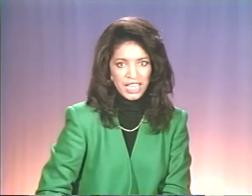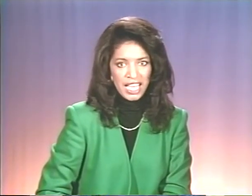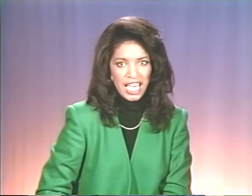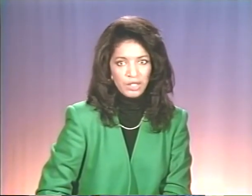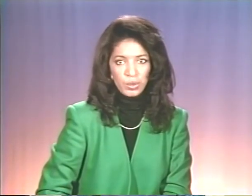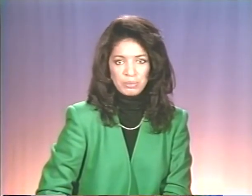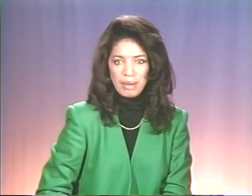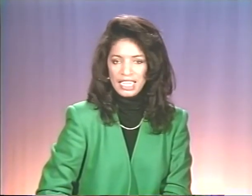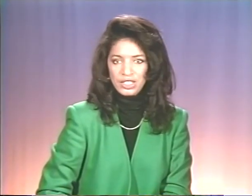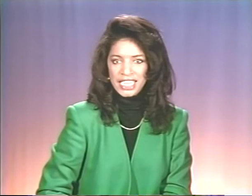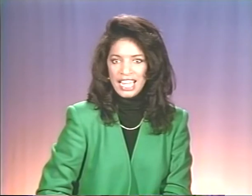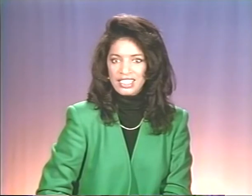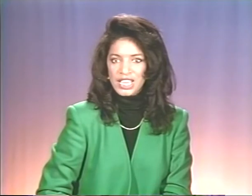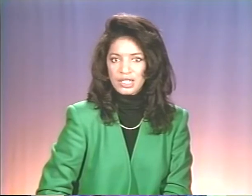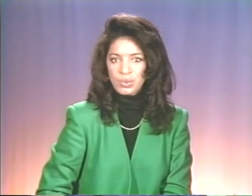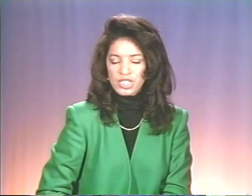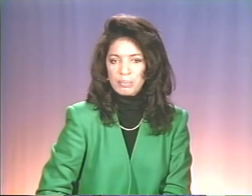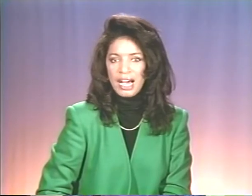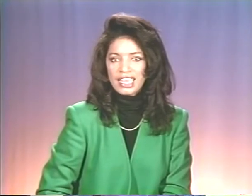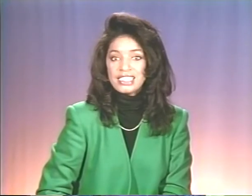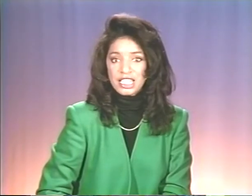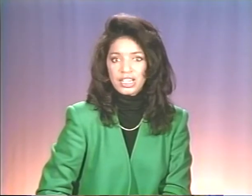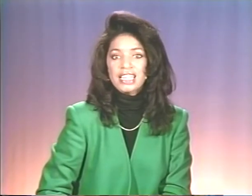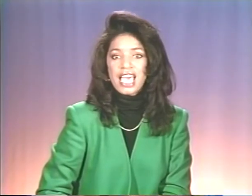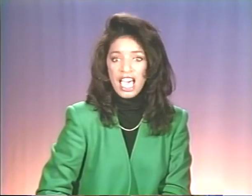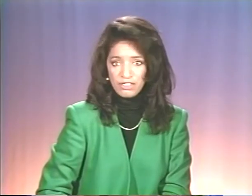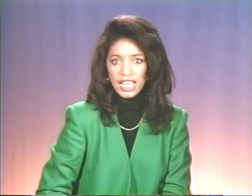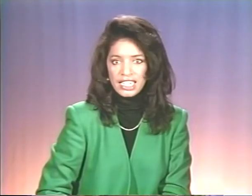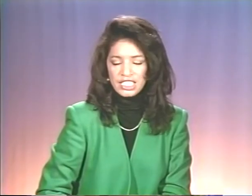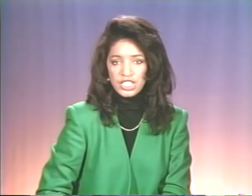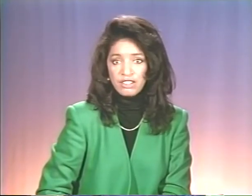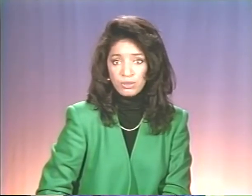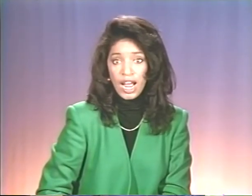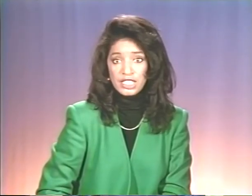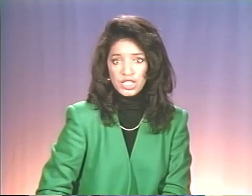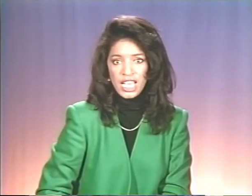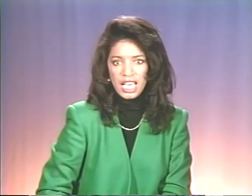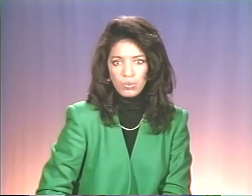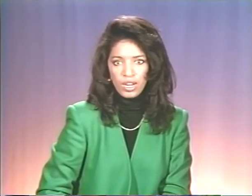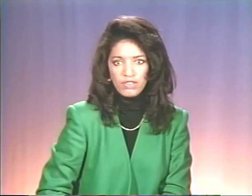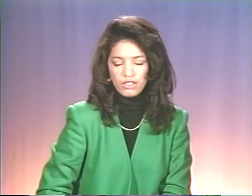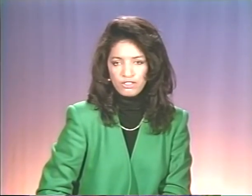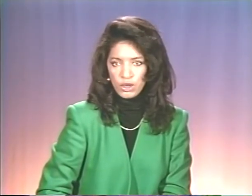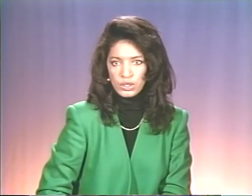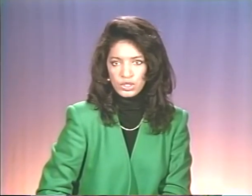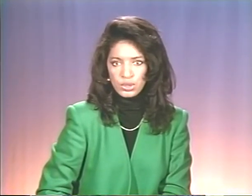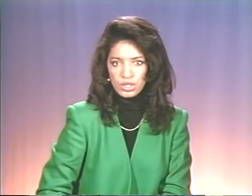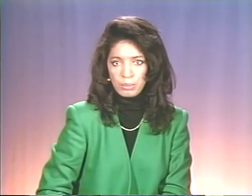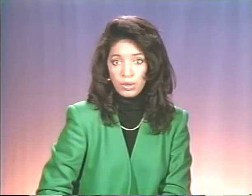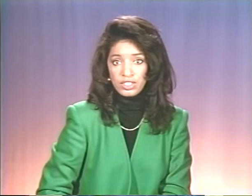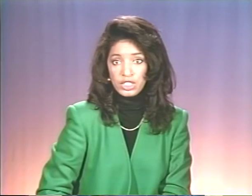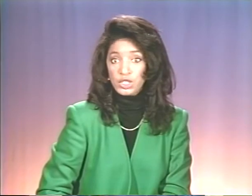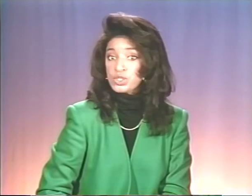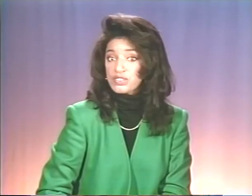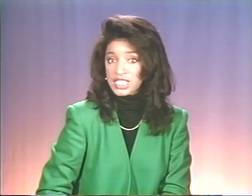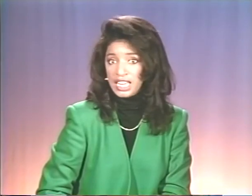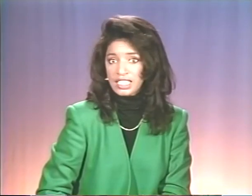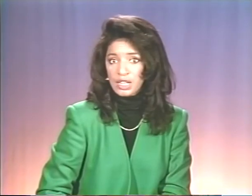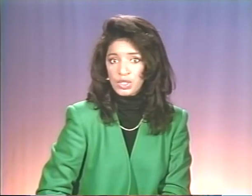Edward Minor Gallaudet was a pioneer in advocating deaf rights, and one of the first to support the use of sign language